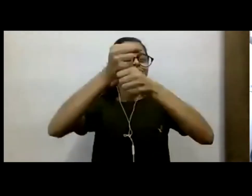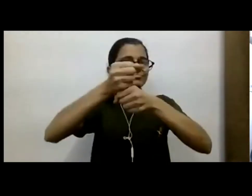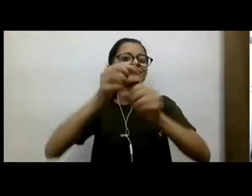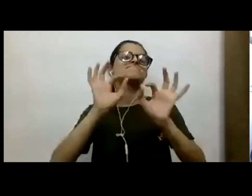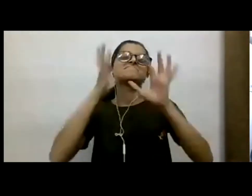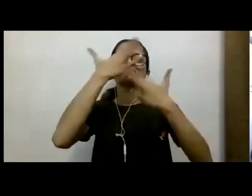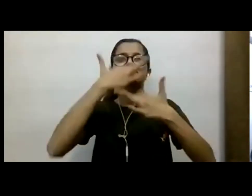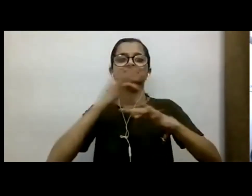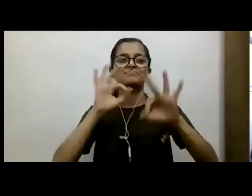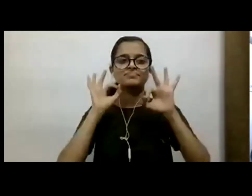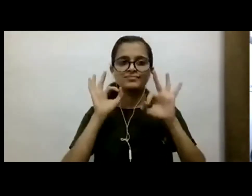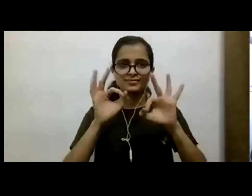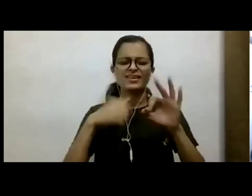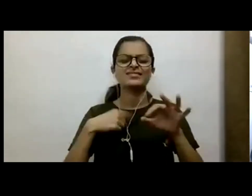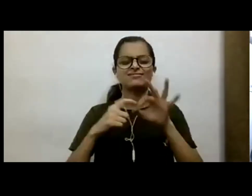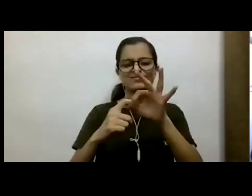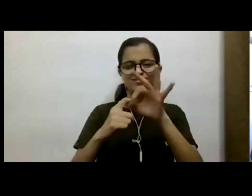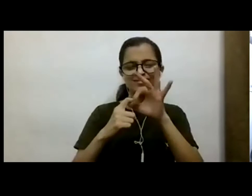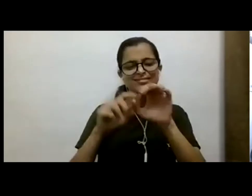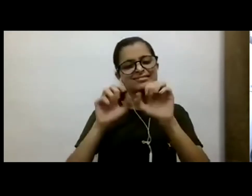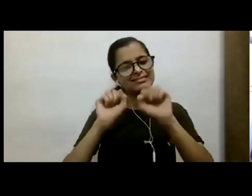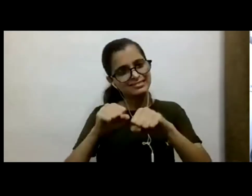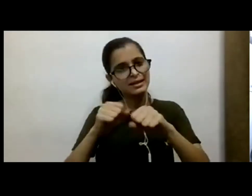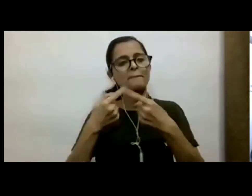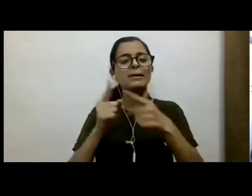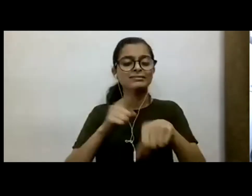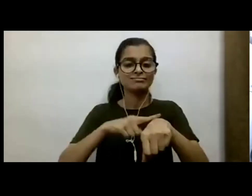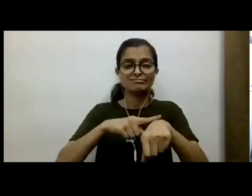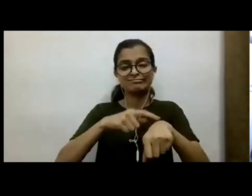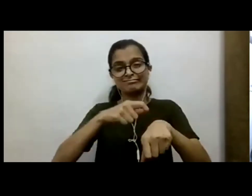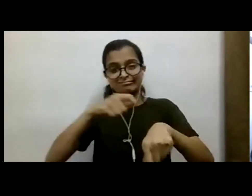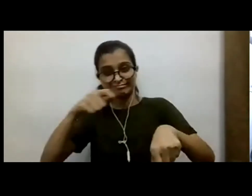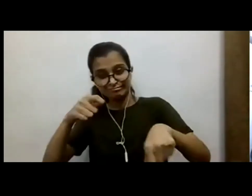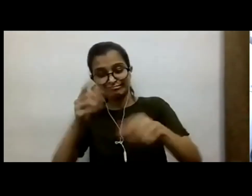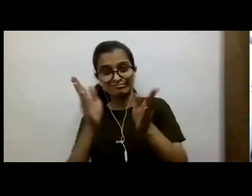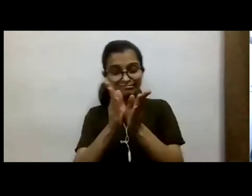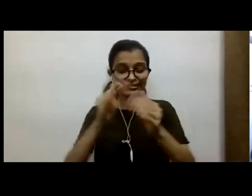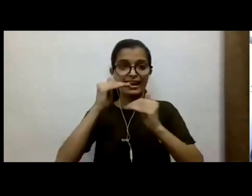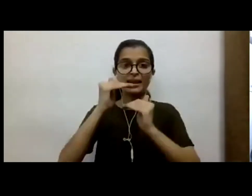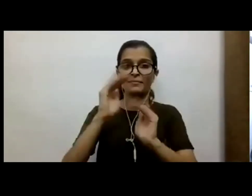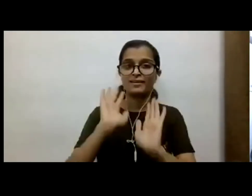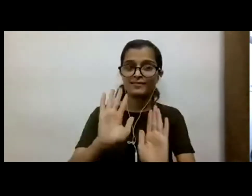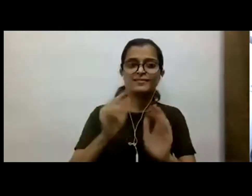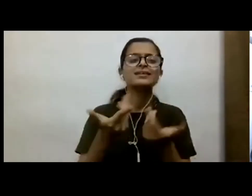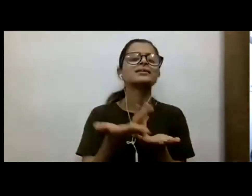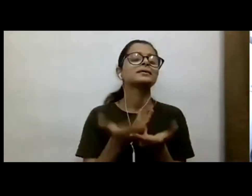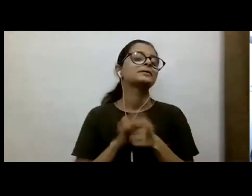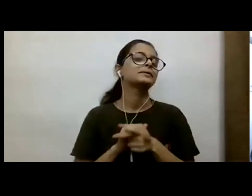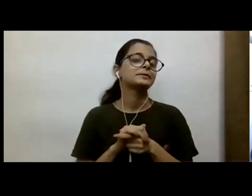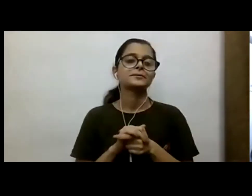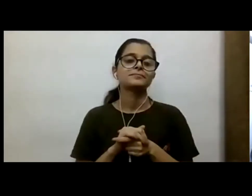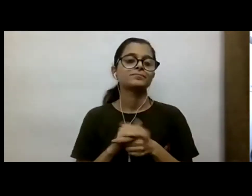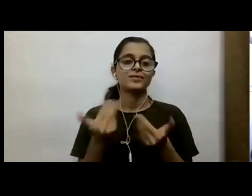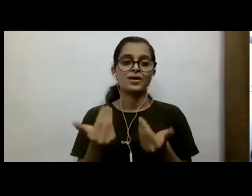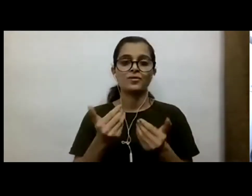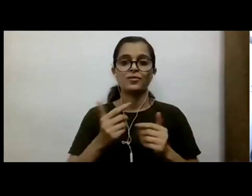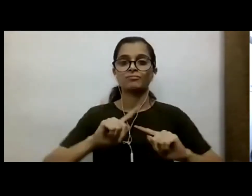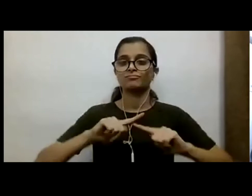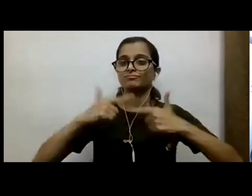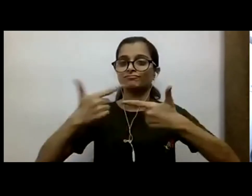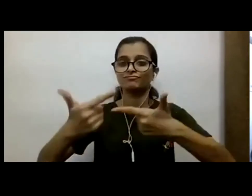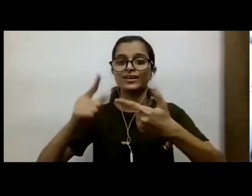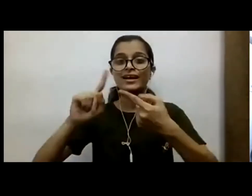questions, but because of limitation of time, I would straight away get on to the next expert